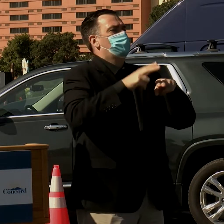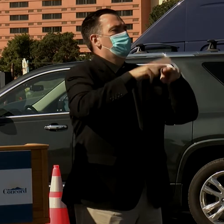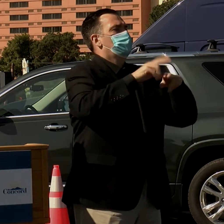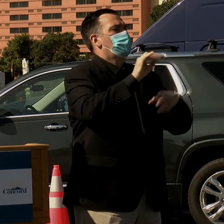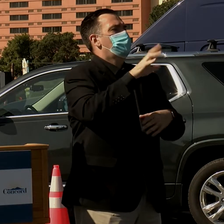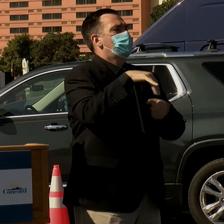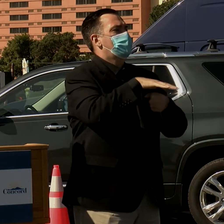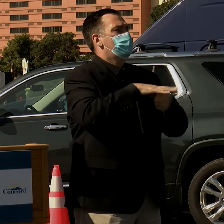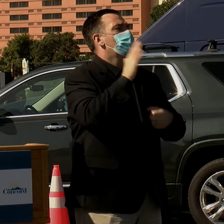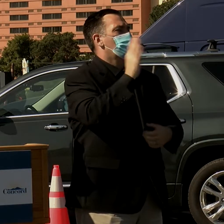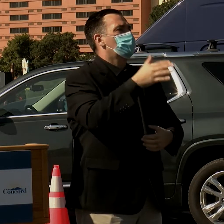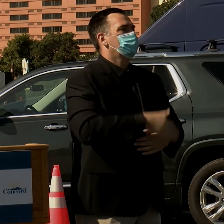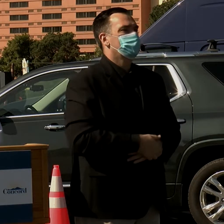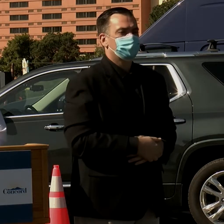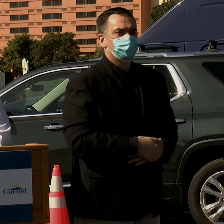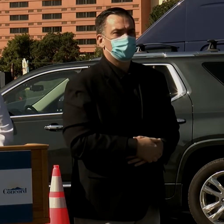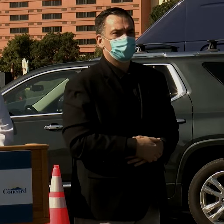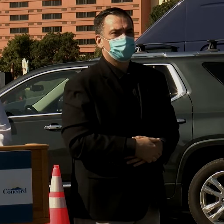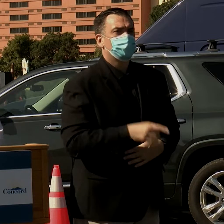Area in the coming days and weeks.